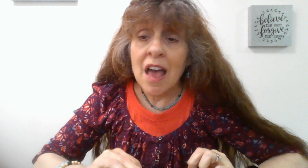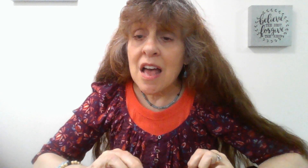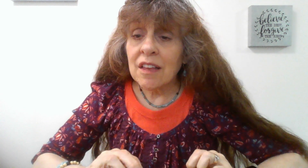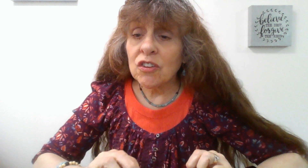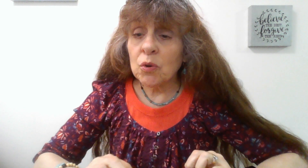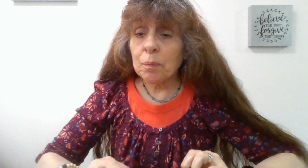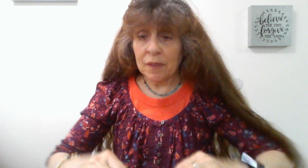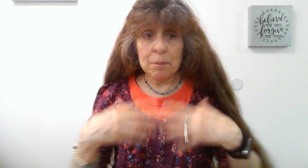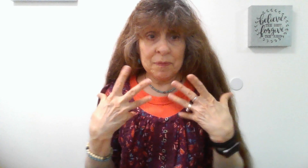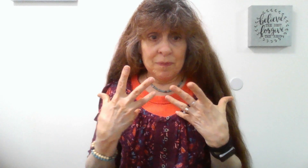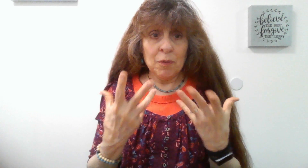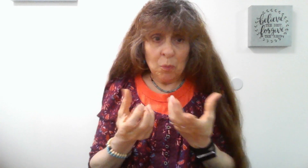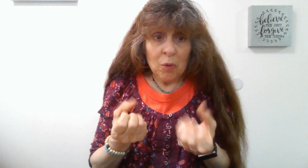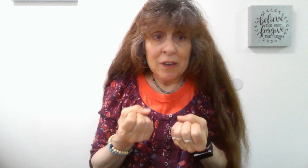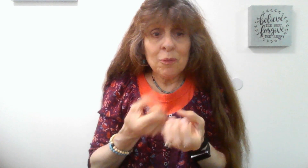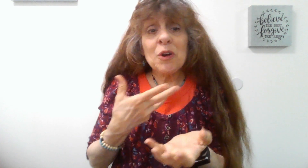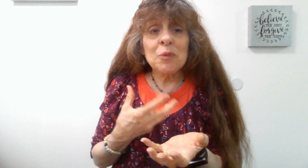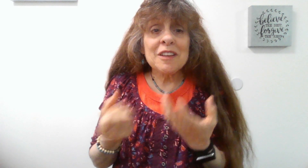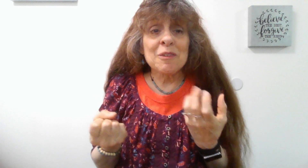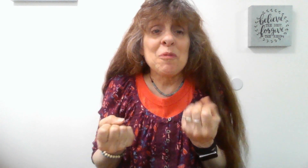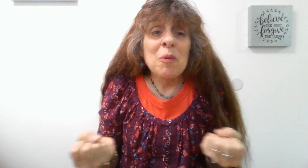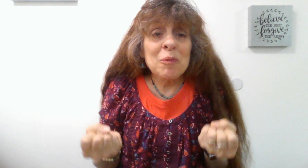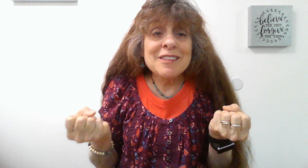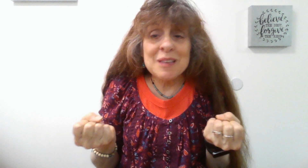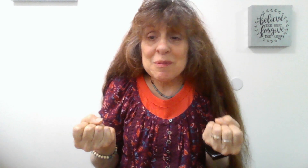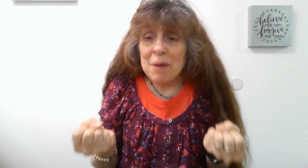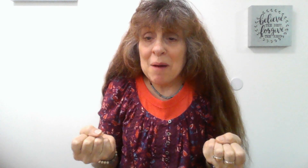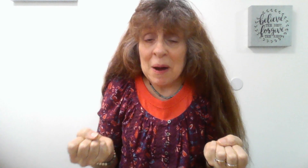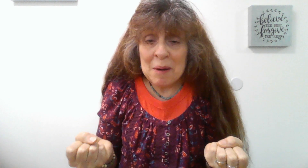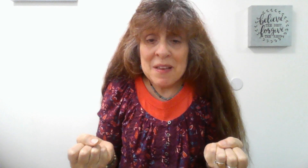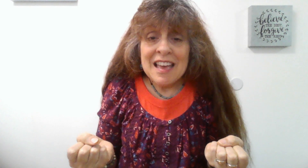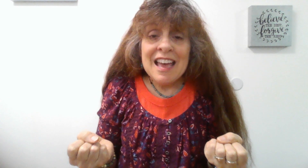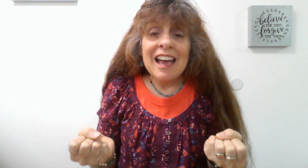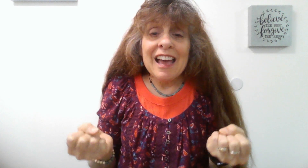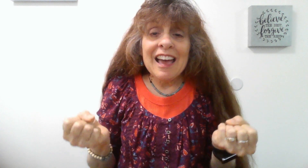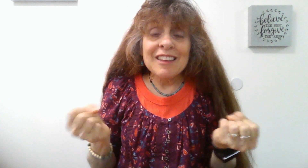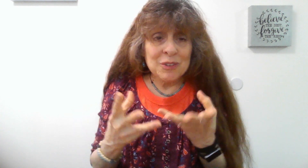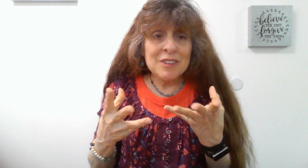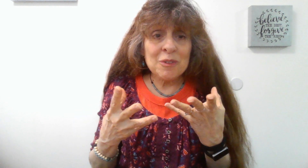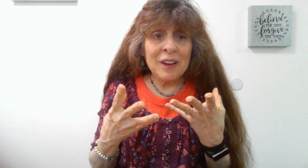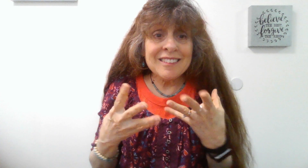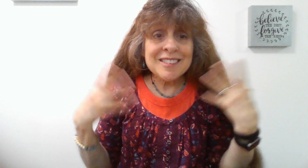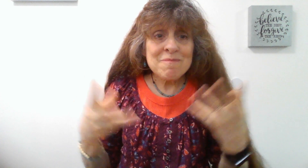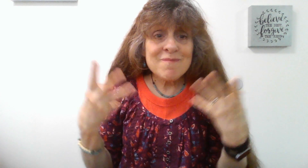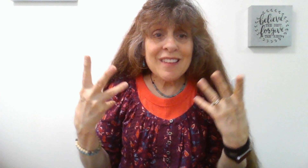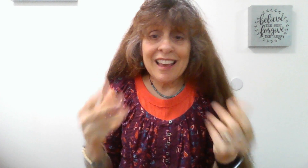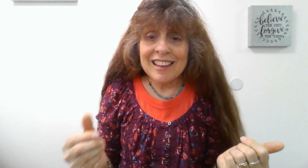you, that the more you weed, the more weeds seem to pop up as soon as it rains? And